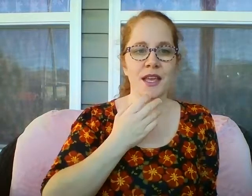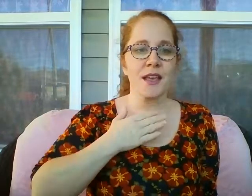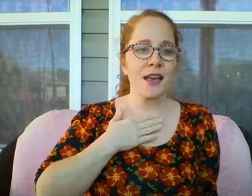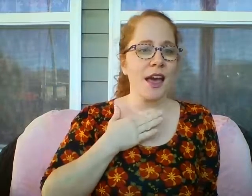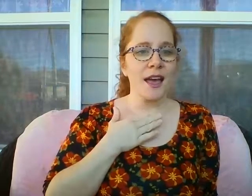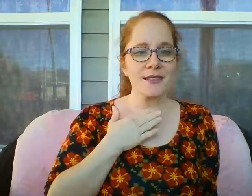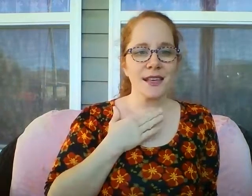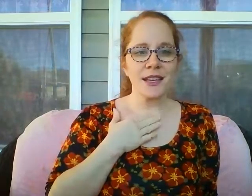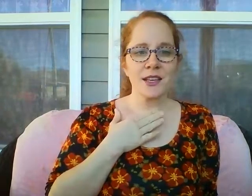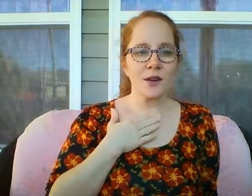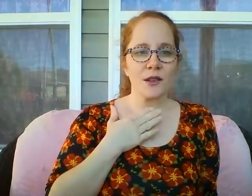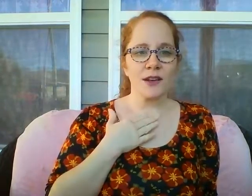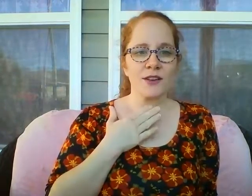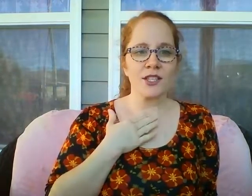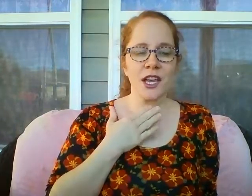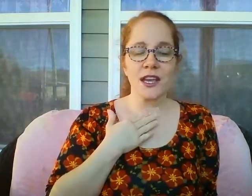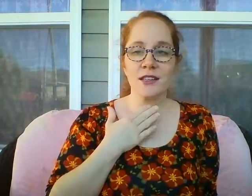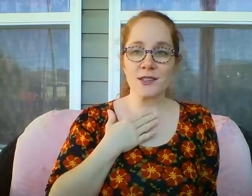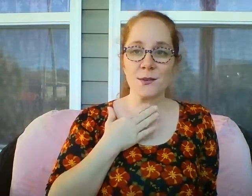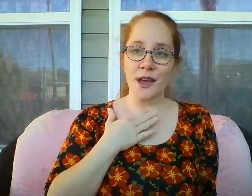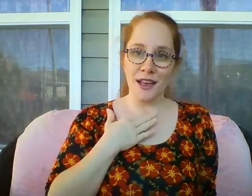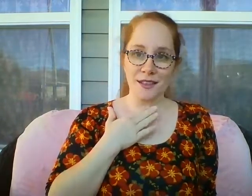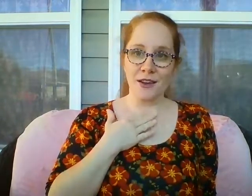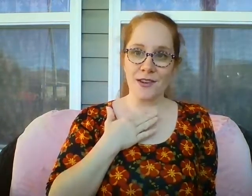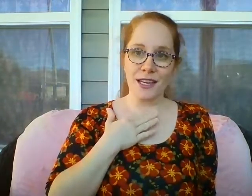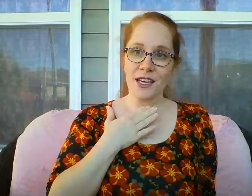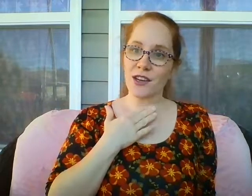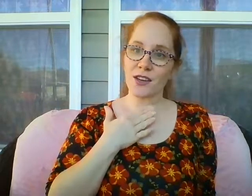As I can no longer change what has already occurred.